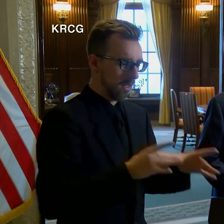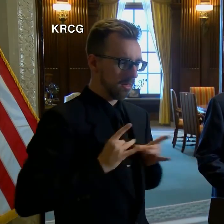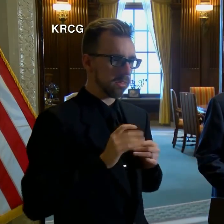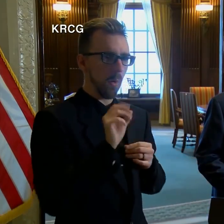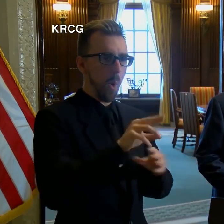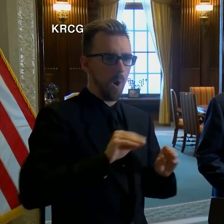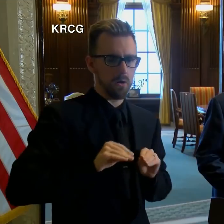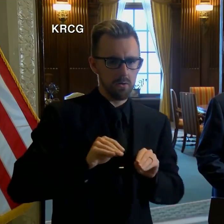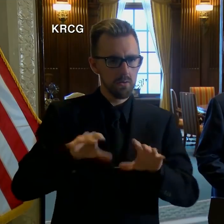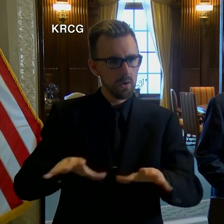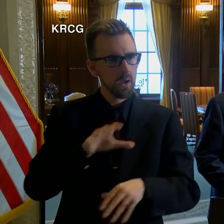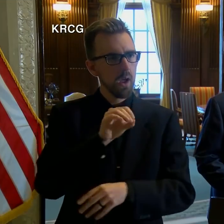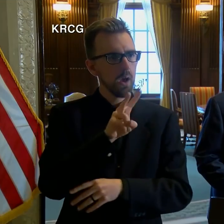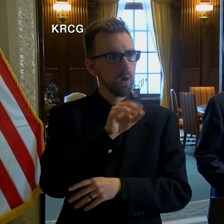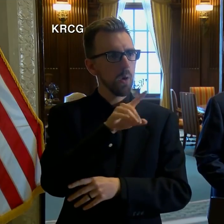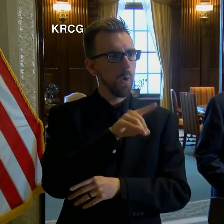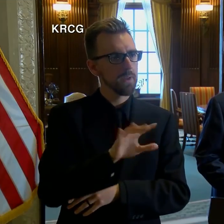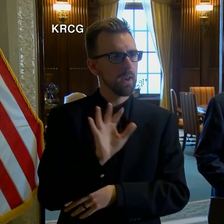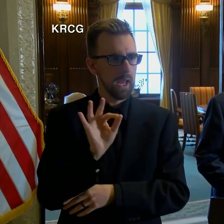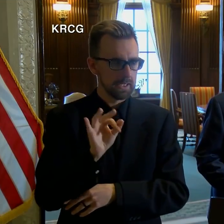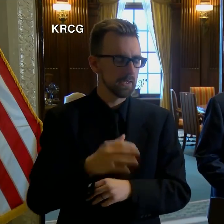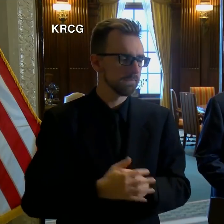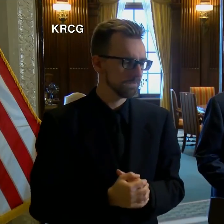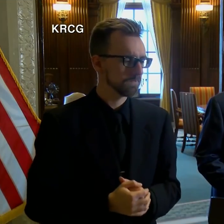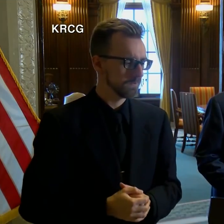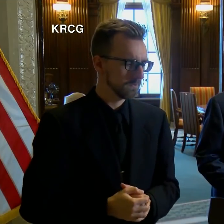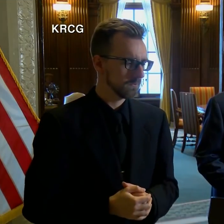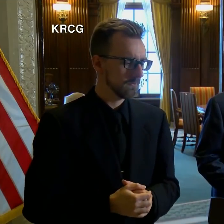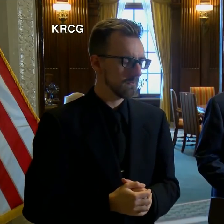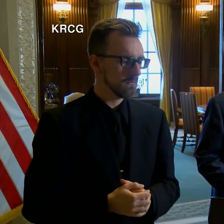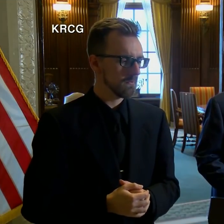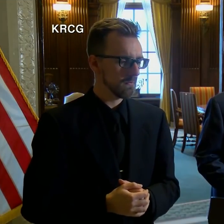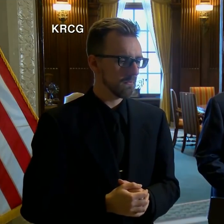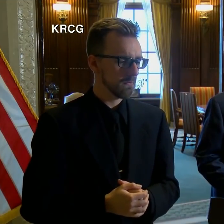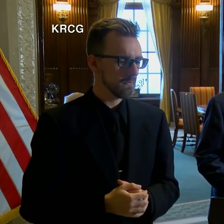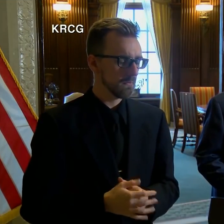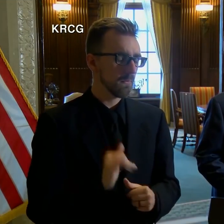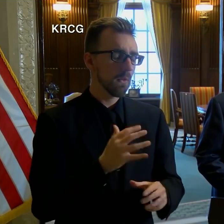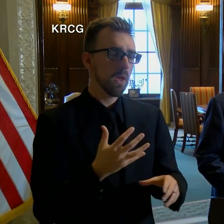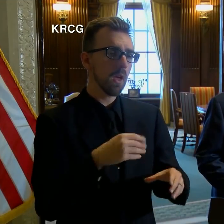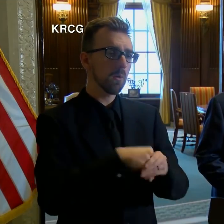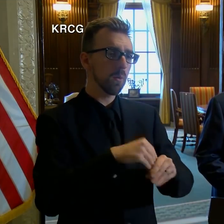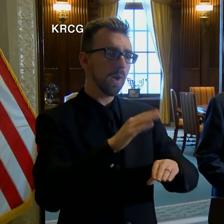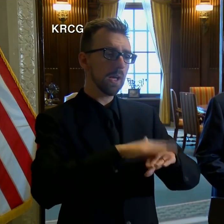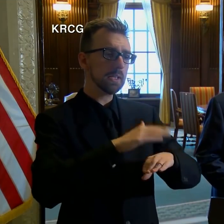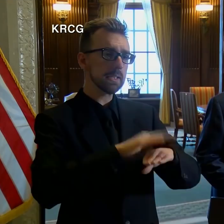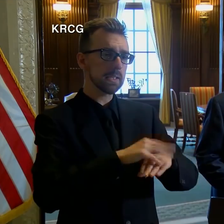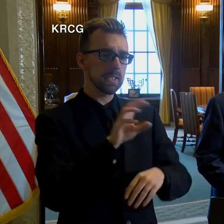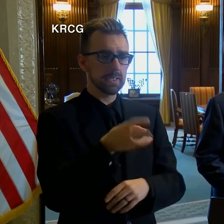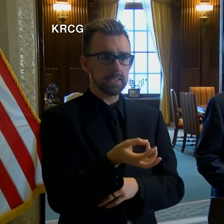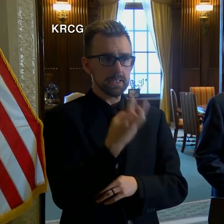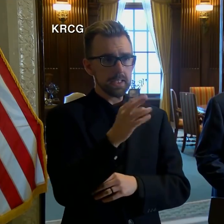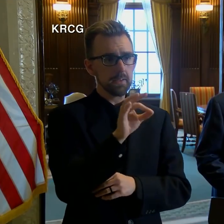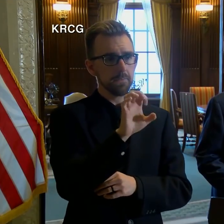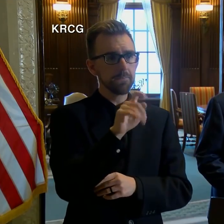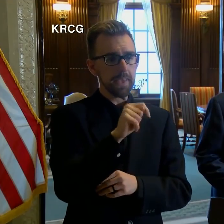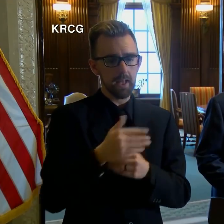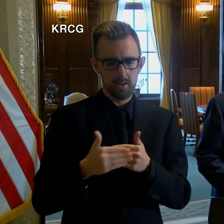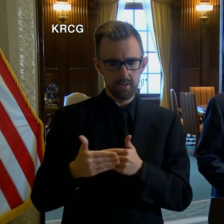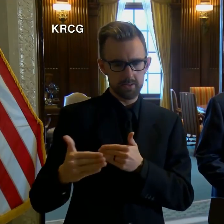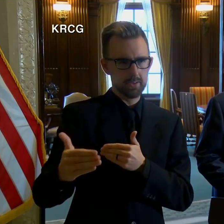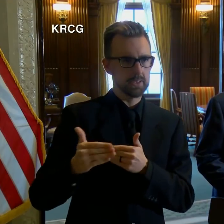COVID-19, including maintaining at least six feet of distance between all